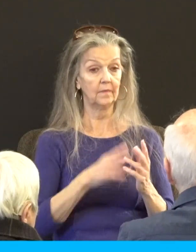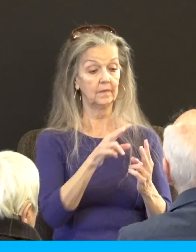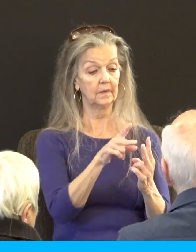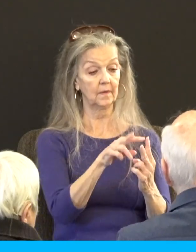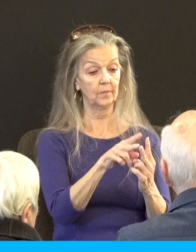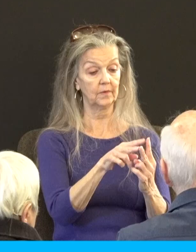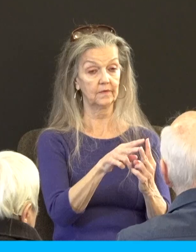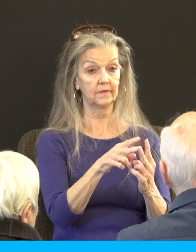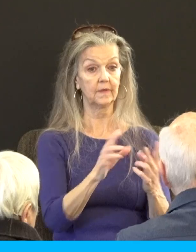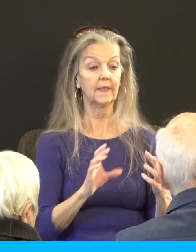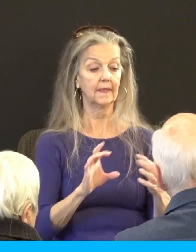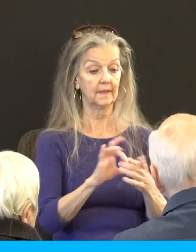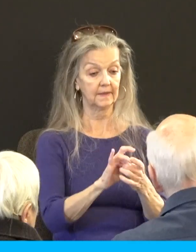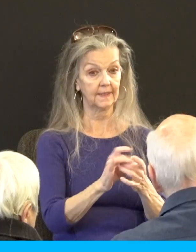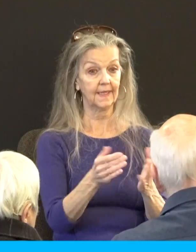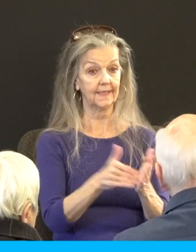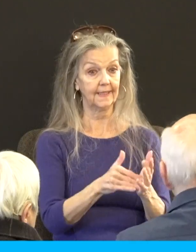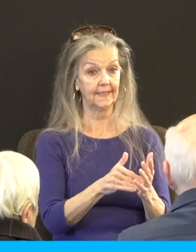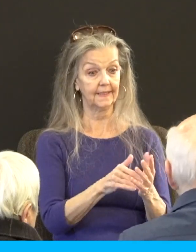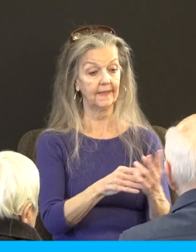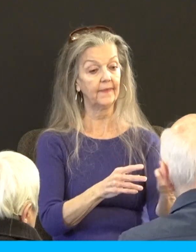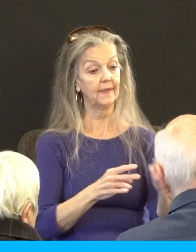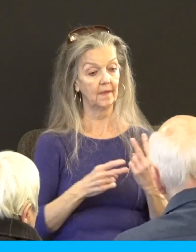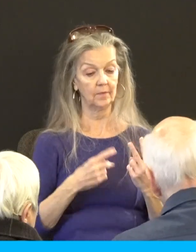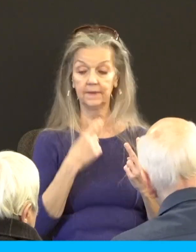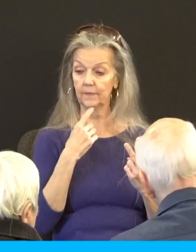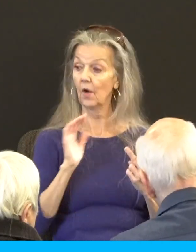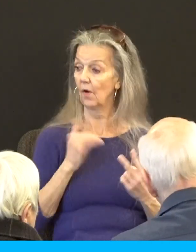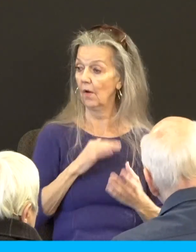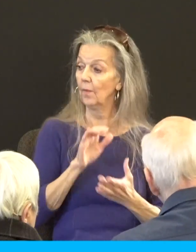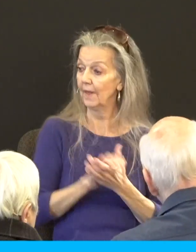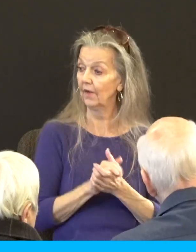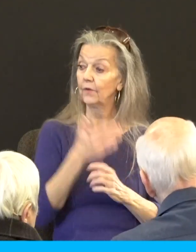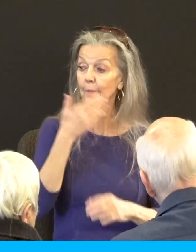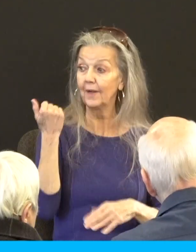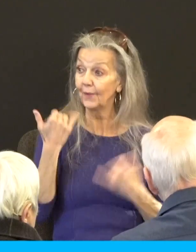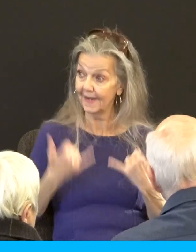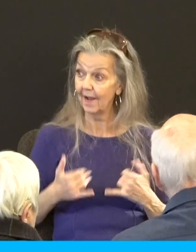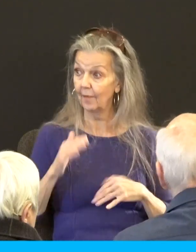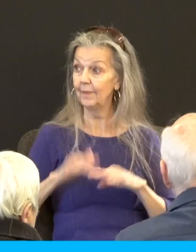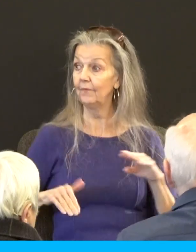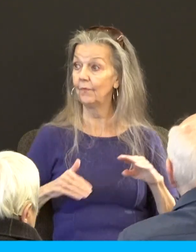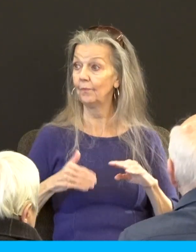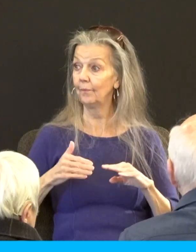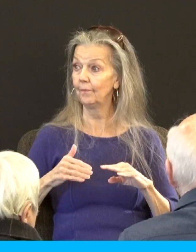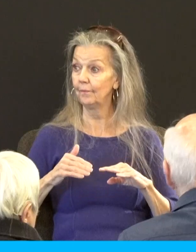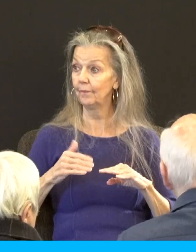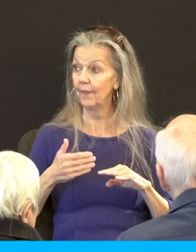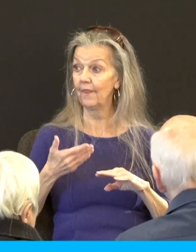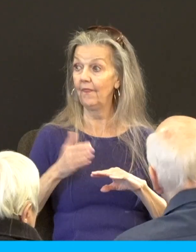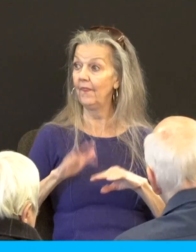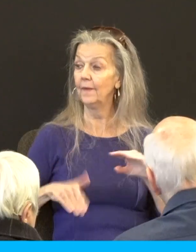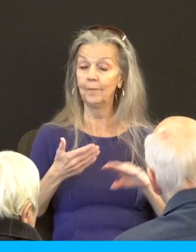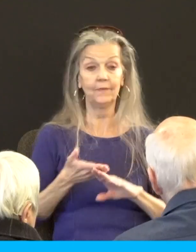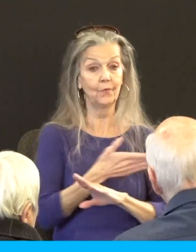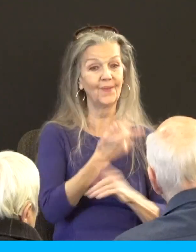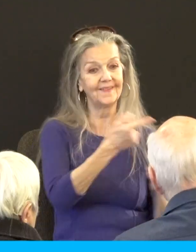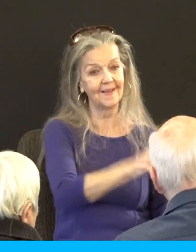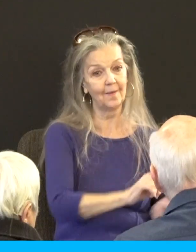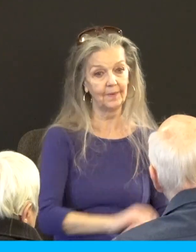me our marriage is better now than it was before these things ever happened now warning here in my heart I'm not saying